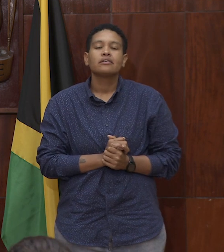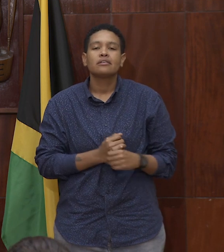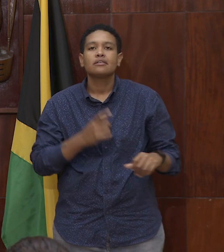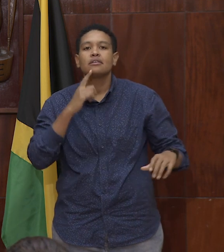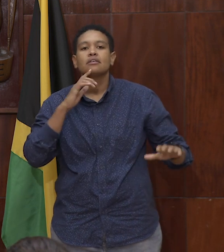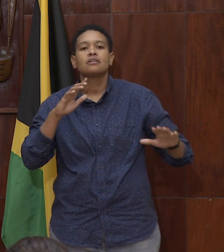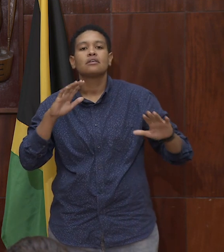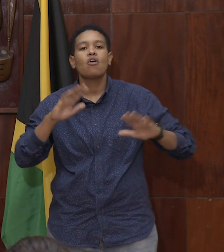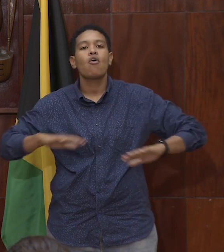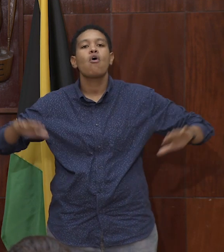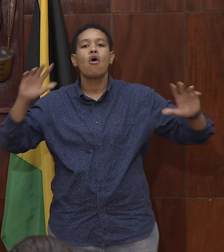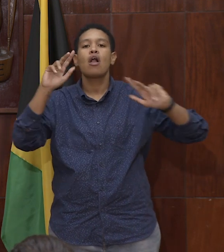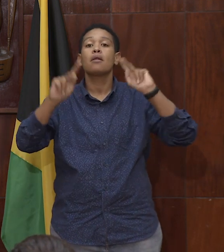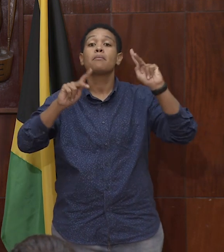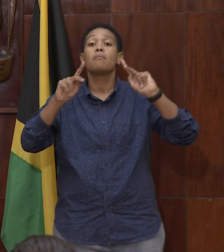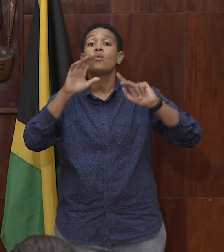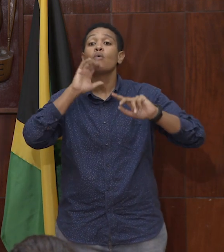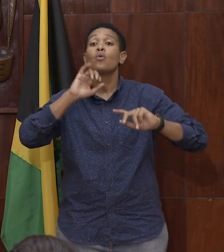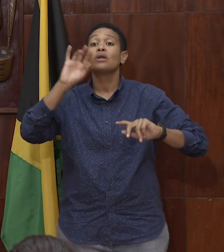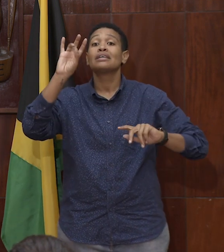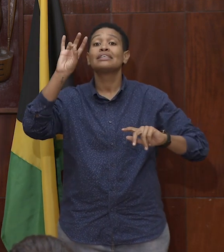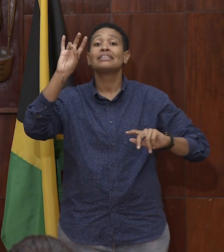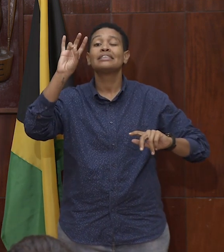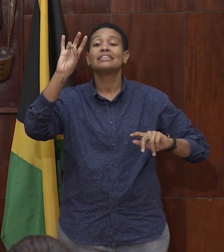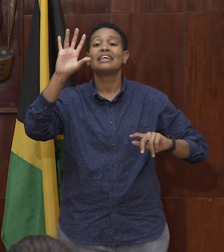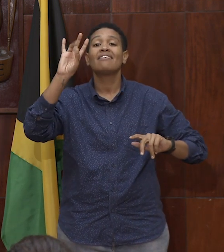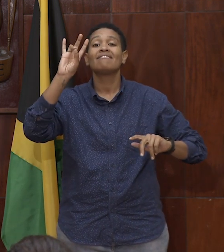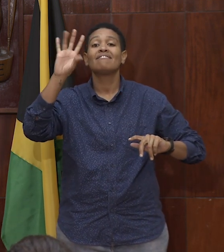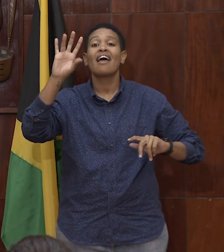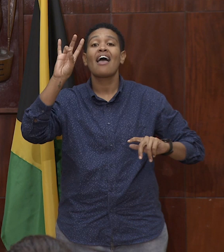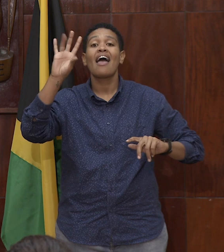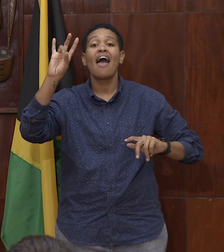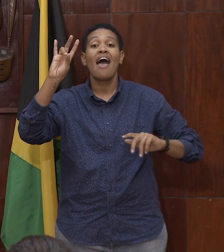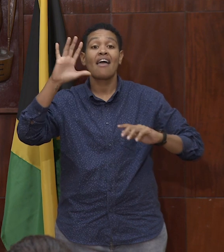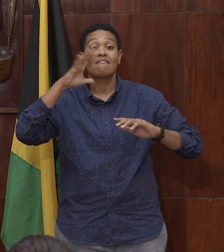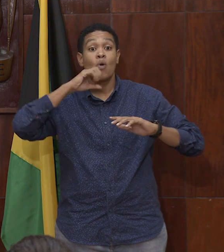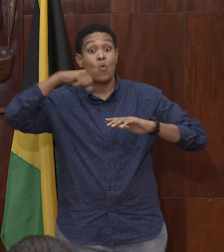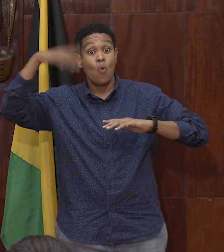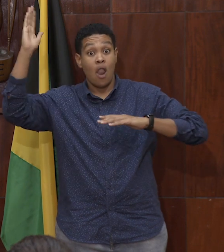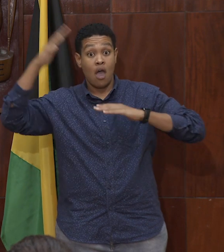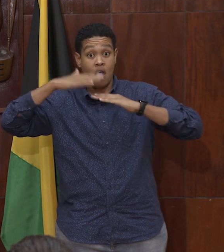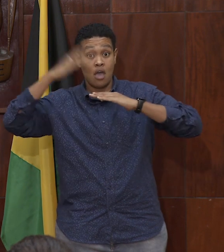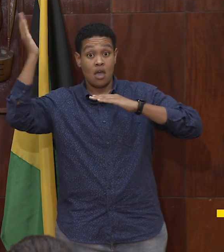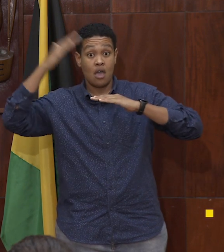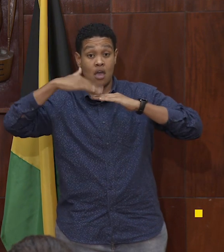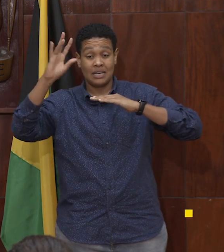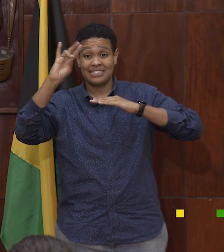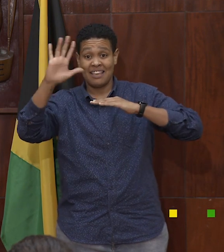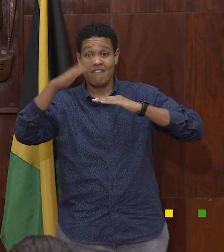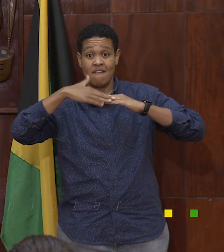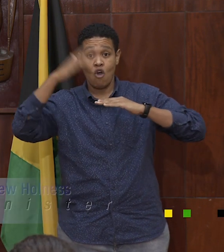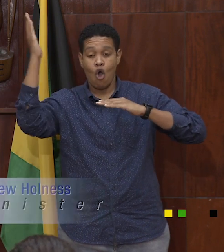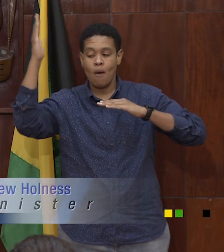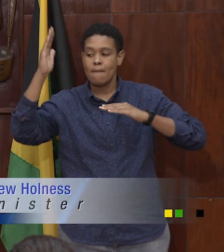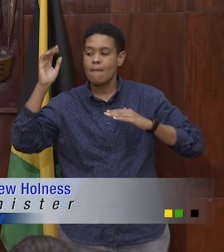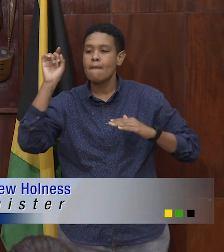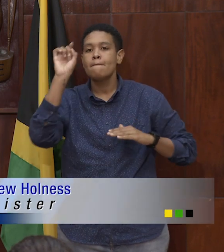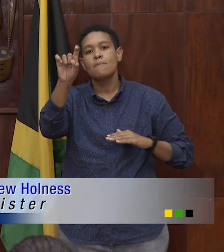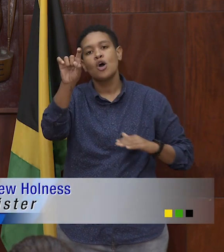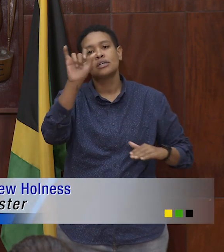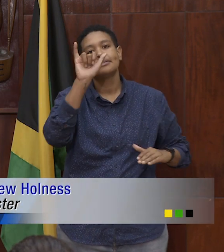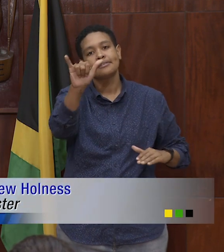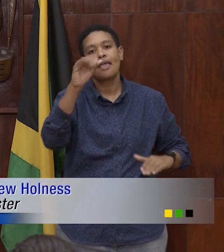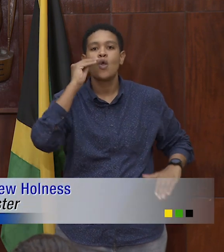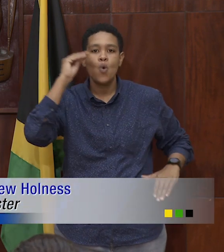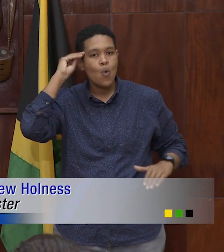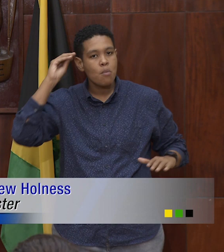Person 75 years and older must stay